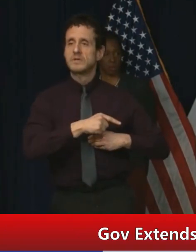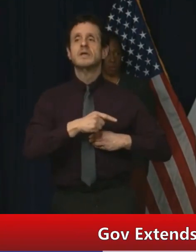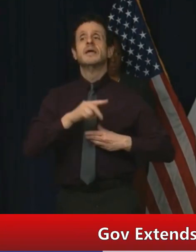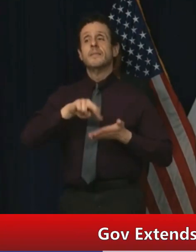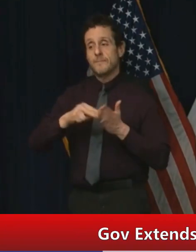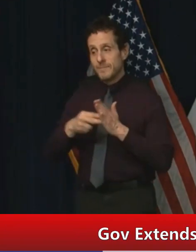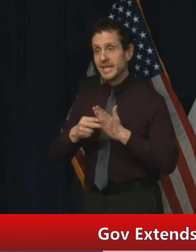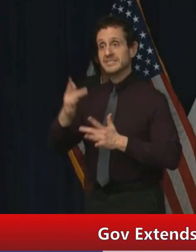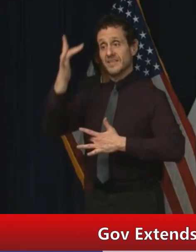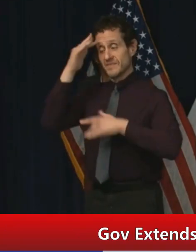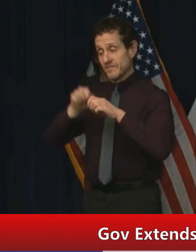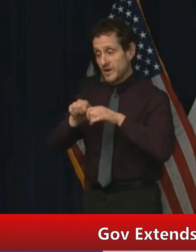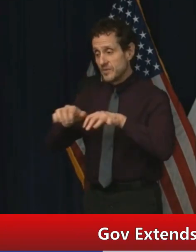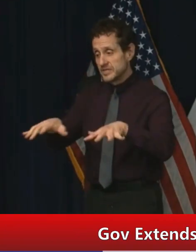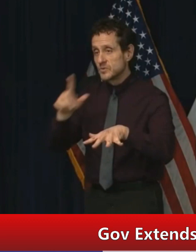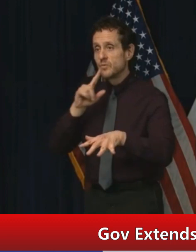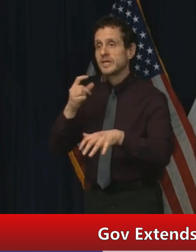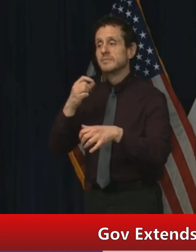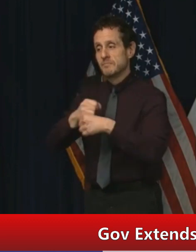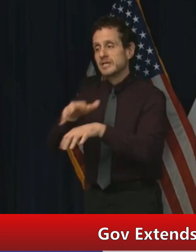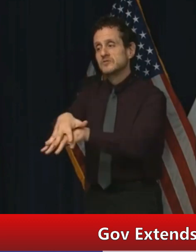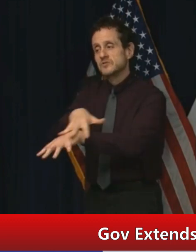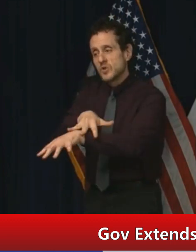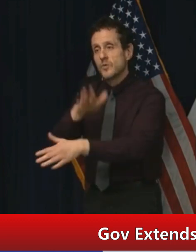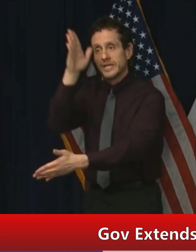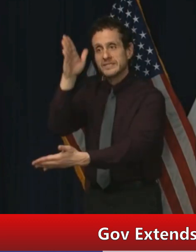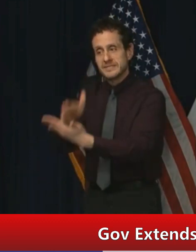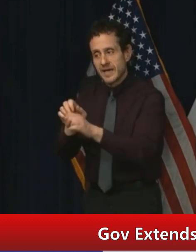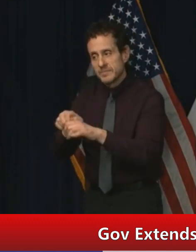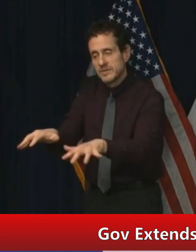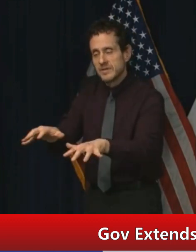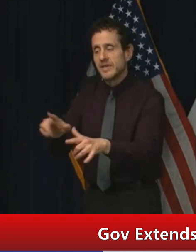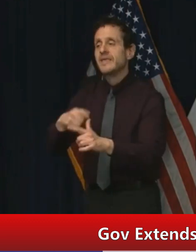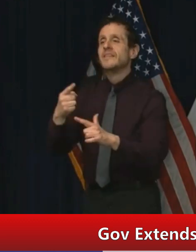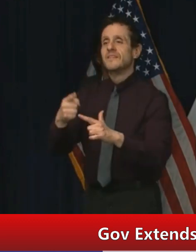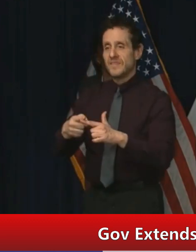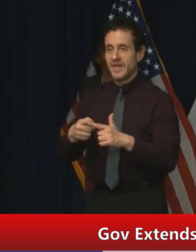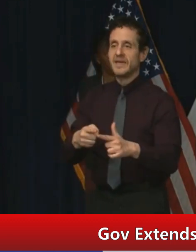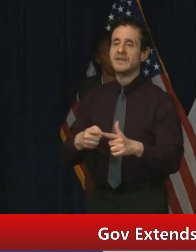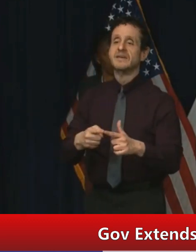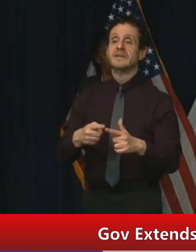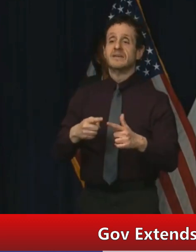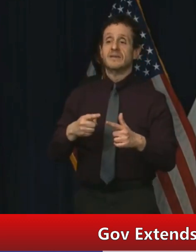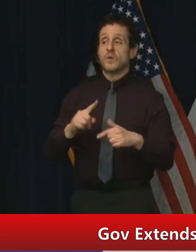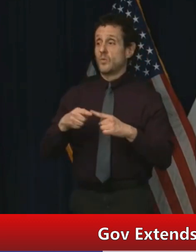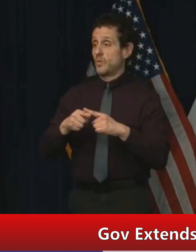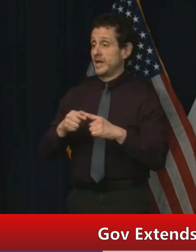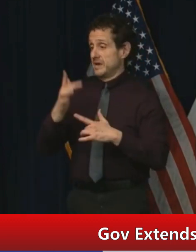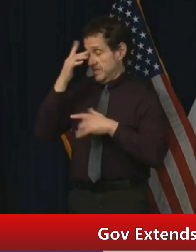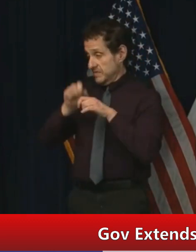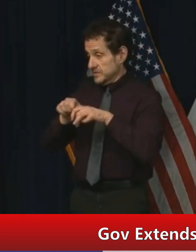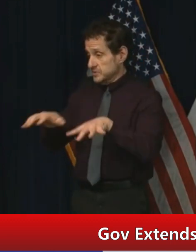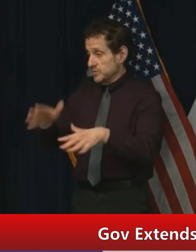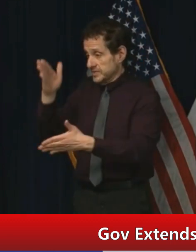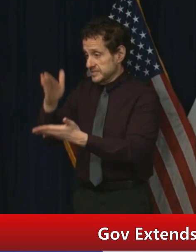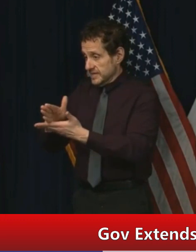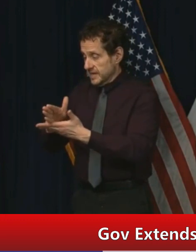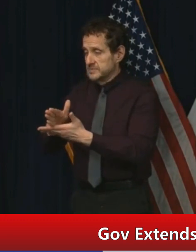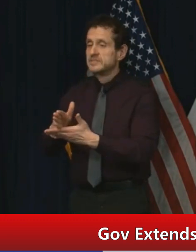the spread of this virus, and the faster we will then be able to turn on the economic engines of Illinois'